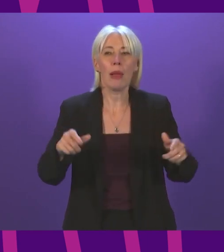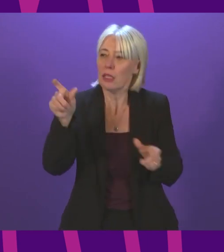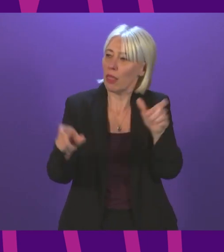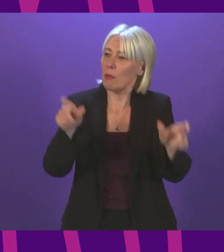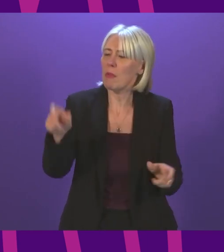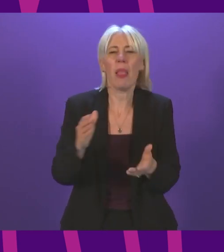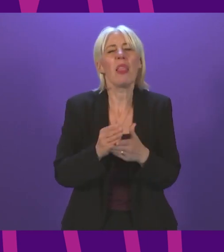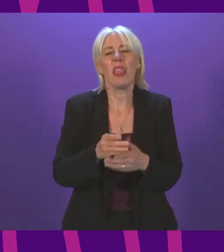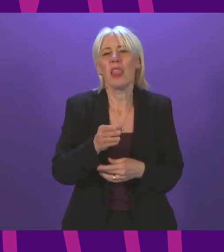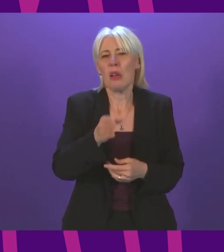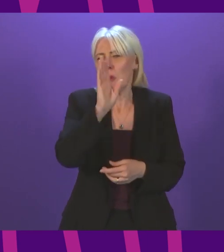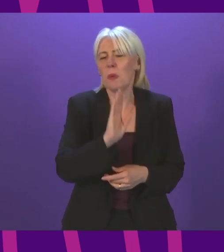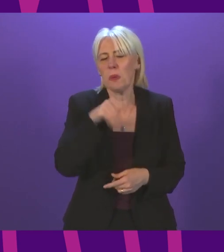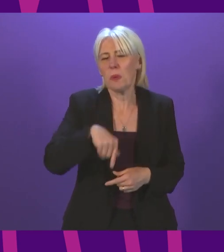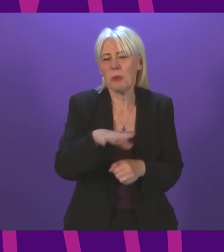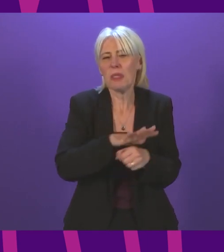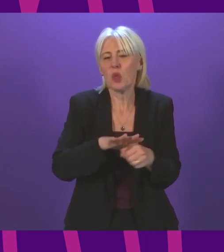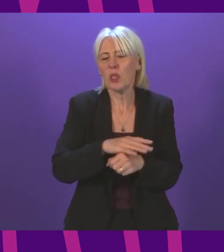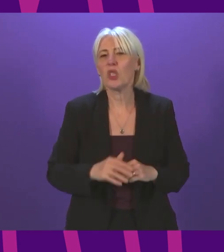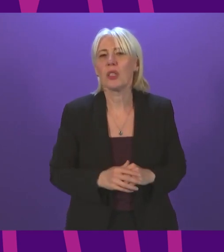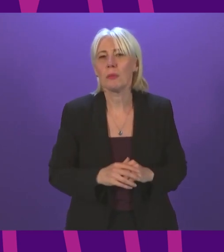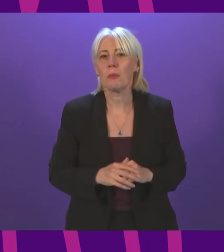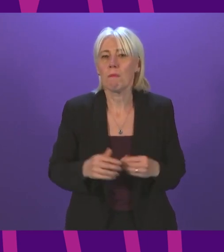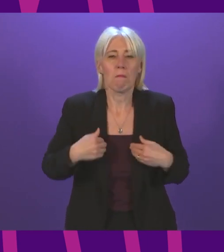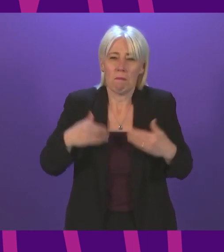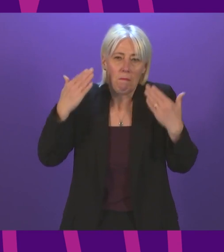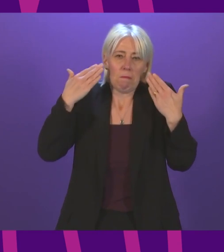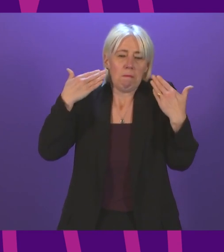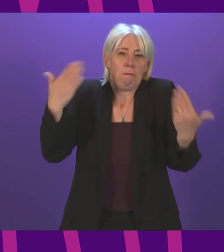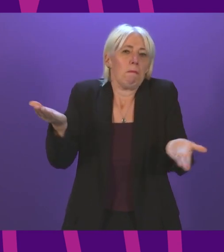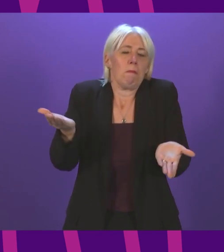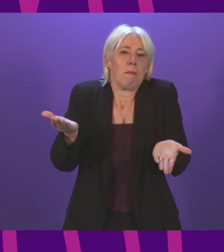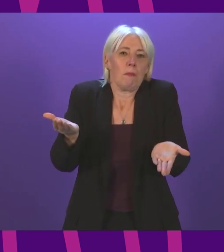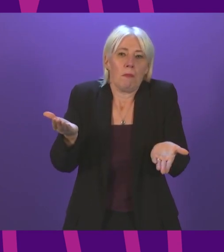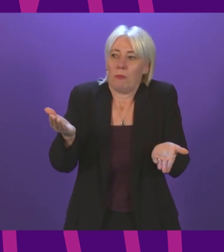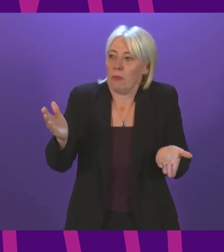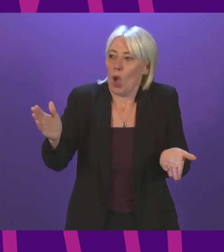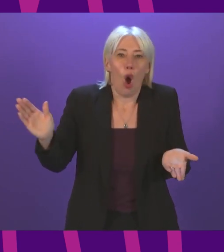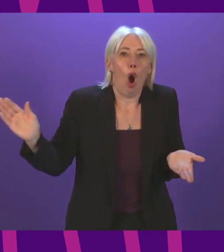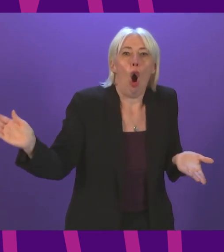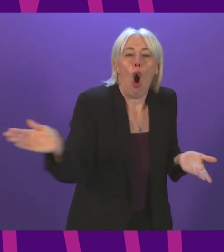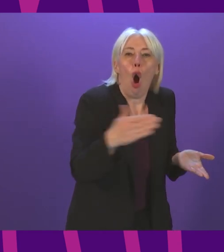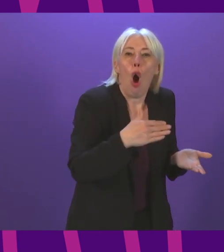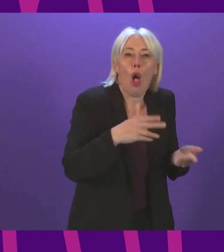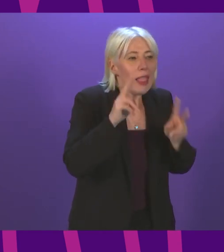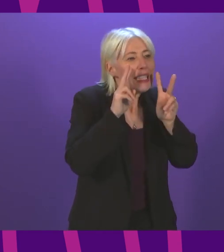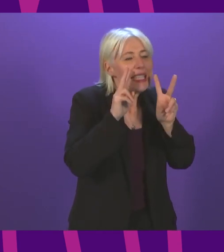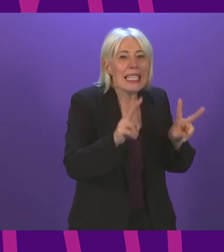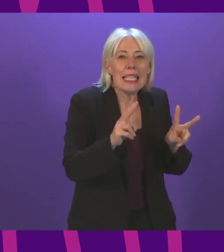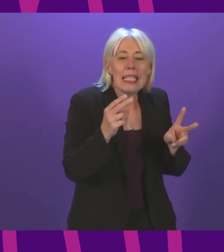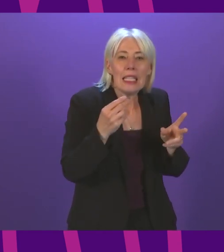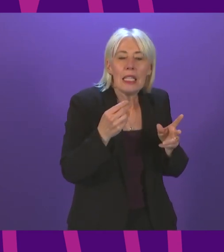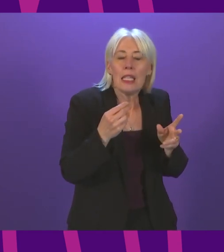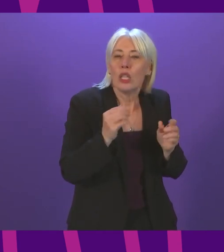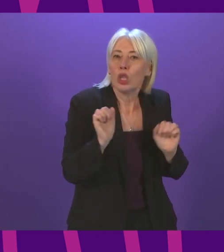this a very serious matter. Given that I cannot be sure that all members will have seen this coverage, I will,